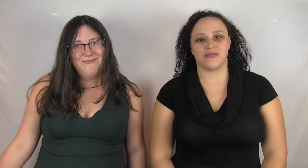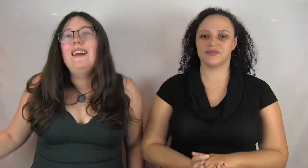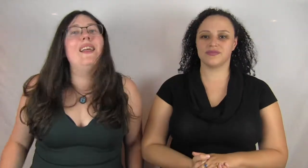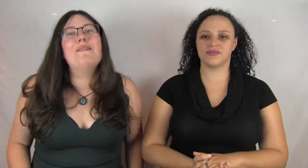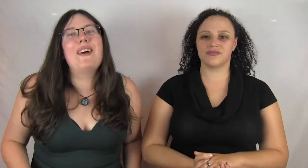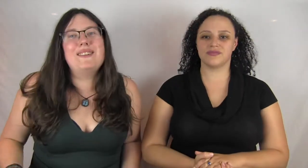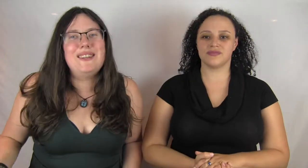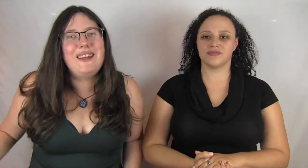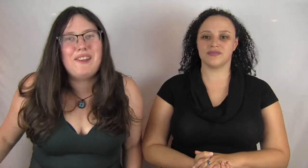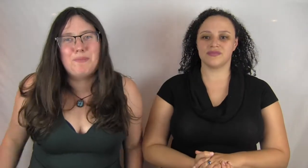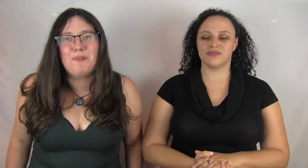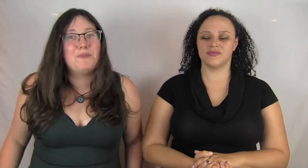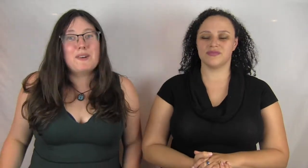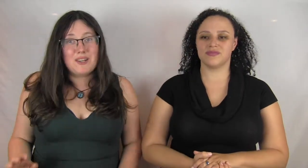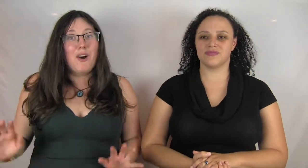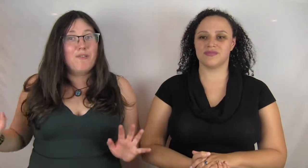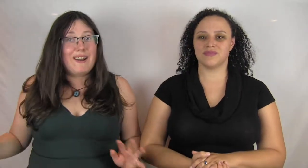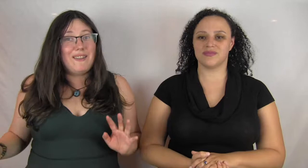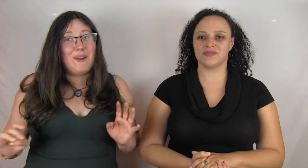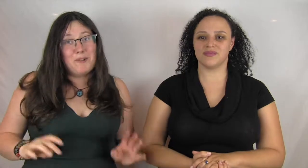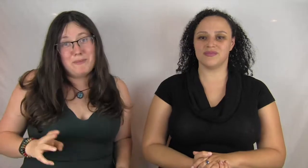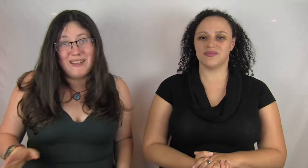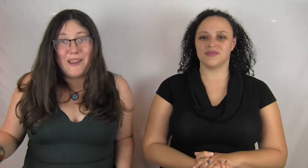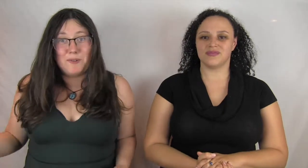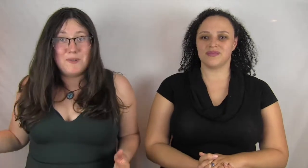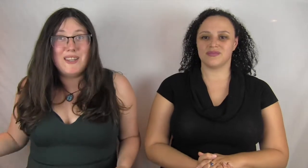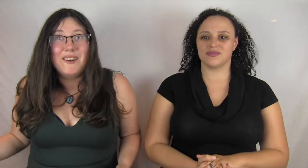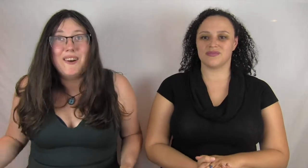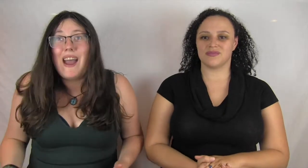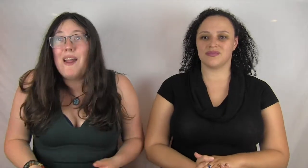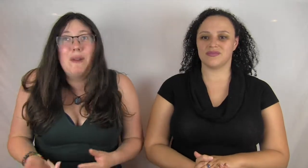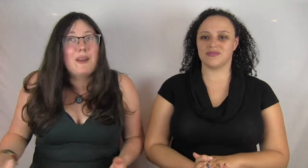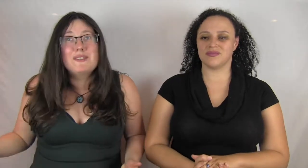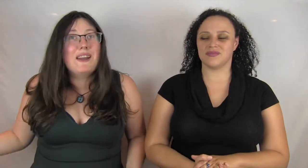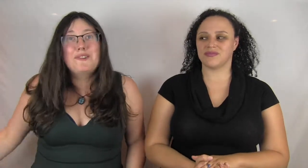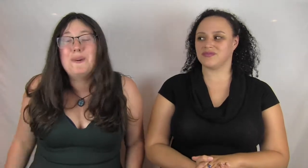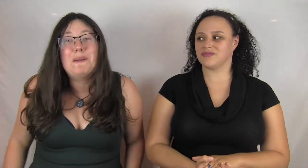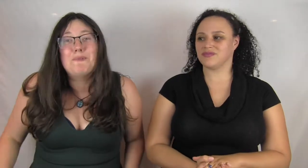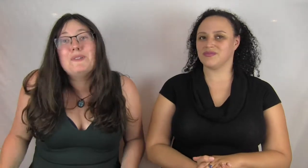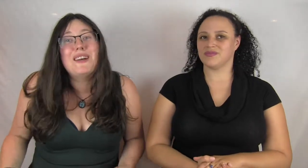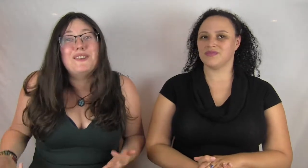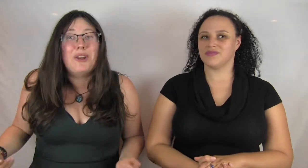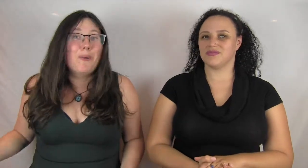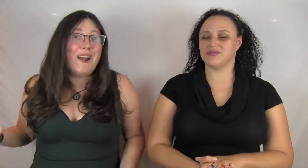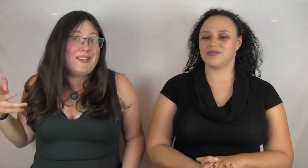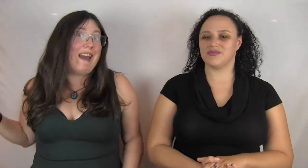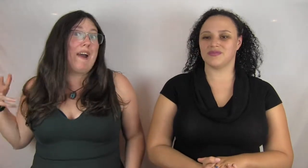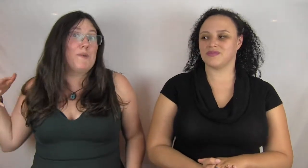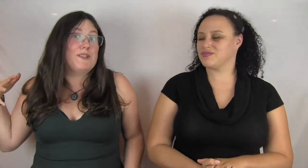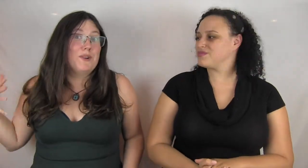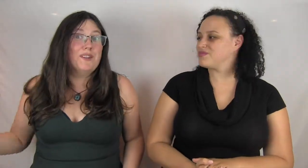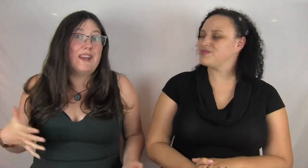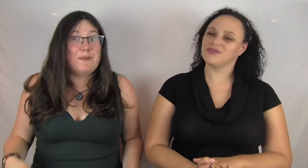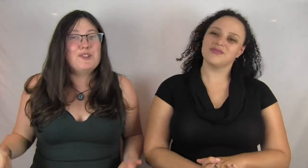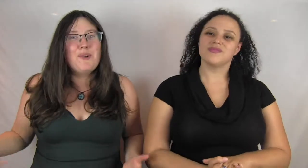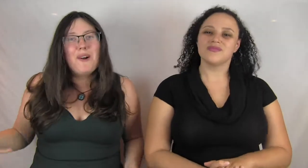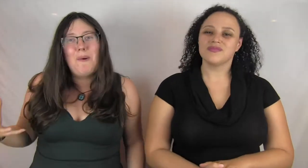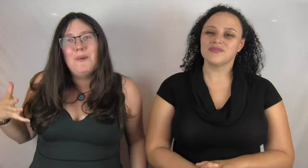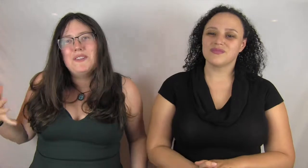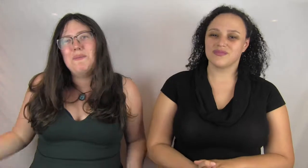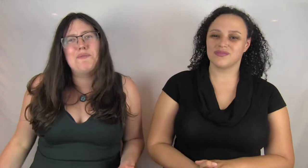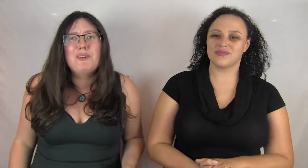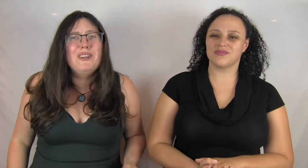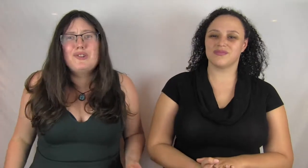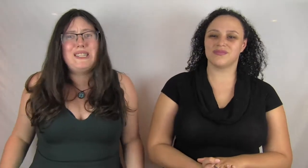muscles. I love that teenage Bruce wasn't already the ultimate caped crusader, and when it comes down to it, Bruce has no idea how to assault an enemy